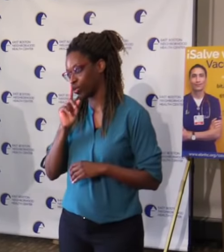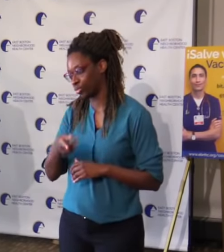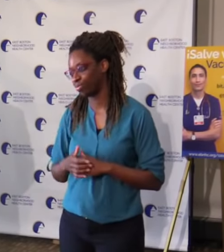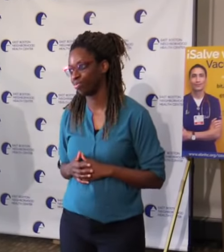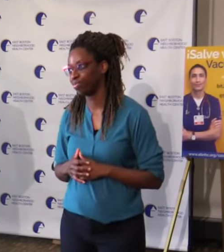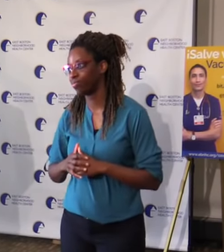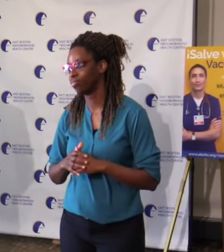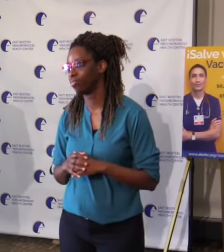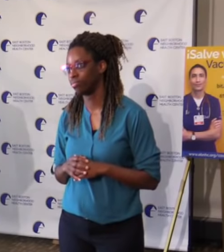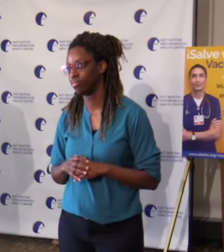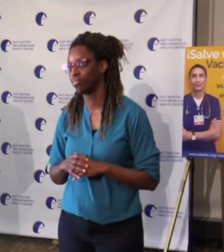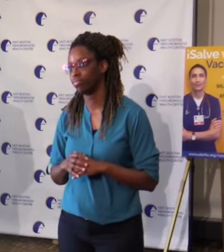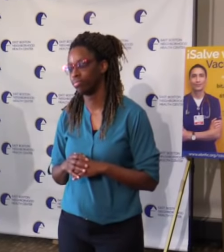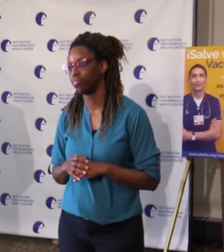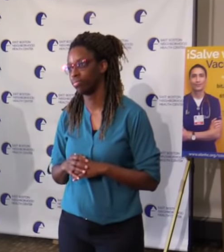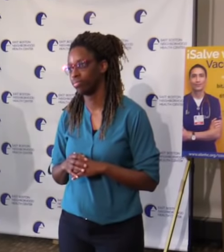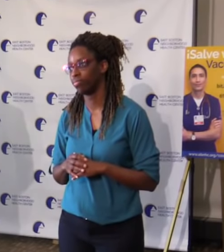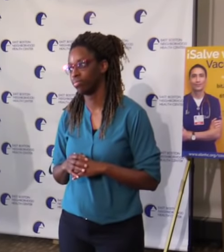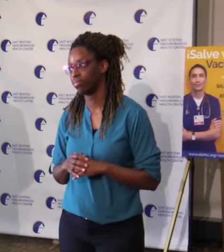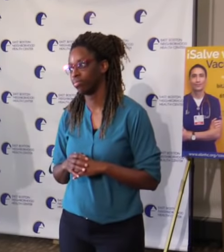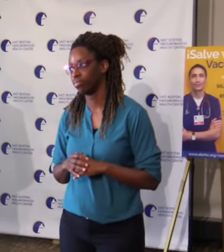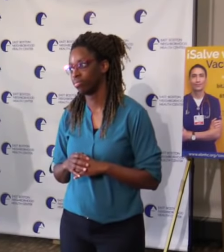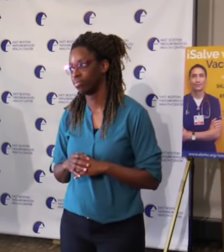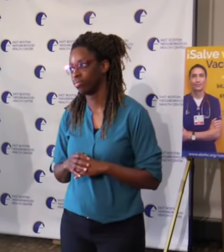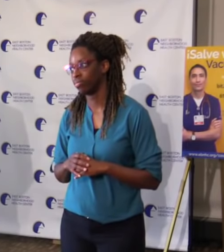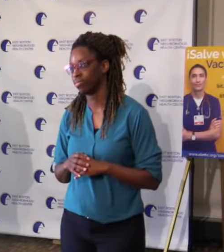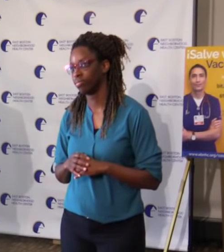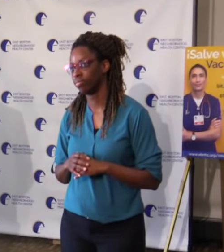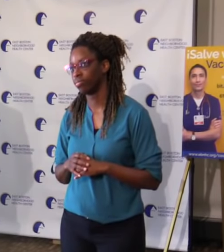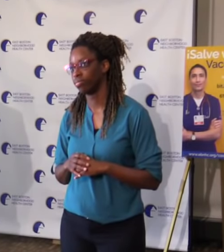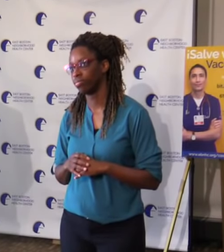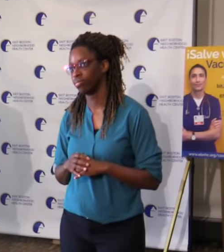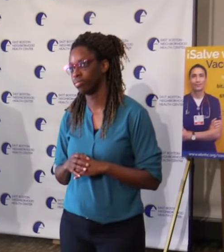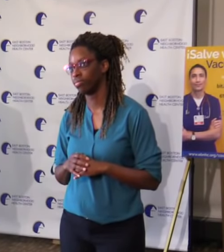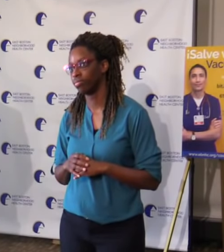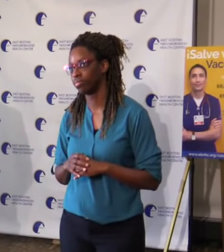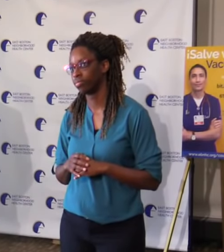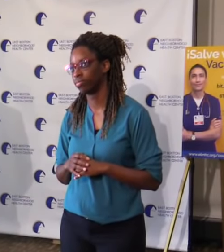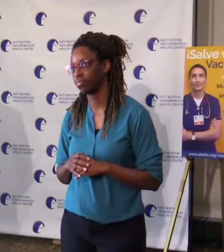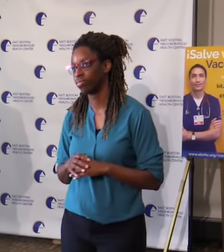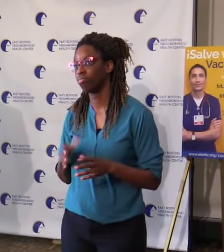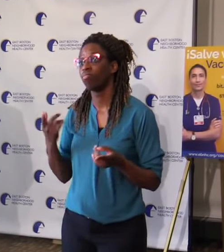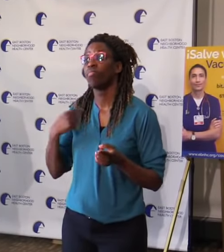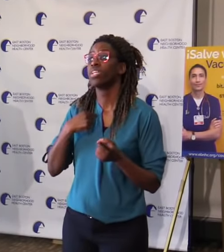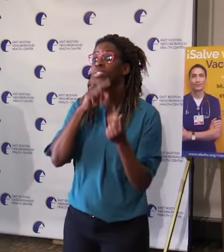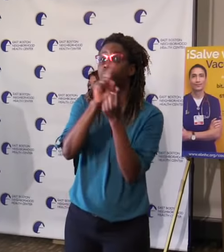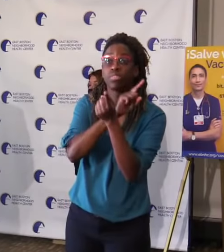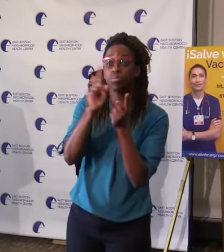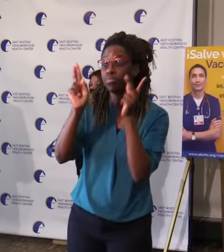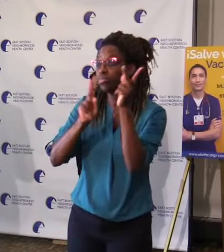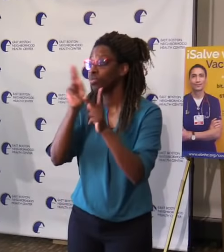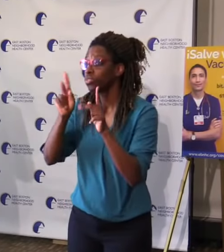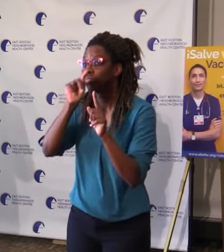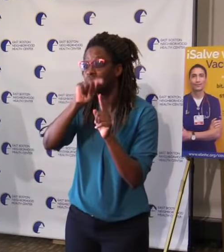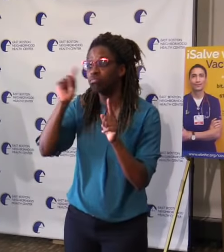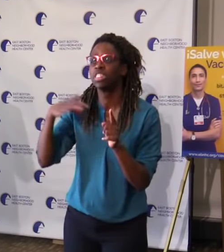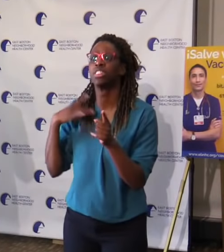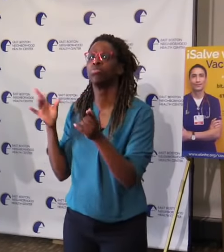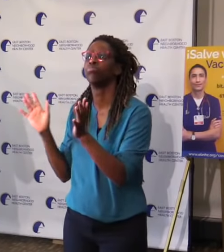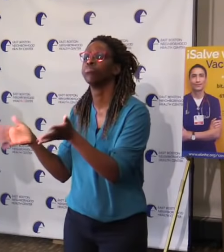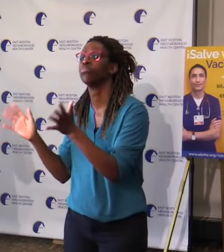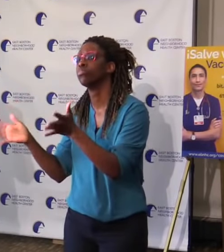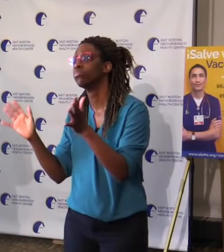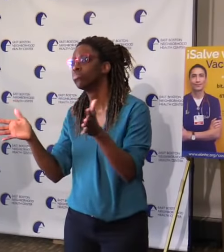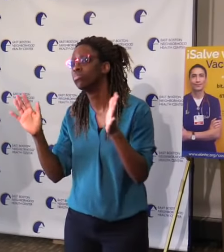a number of conversations with people who've said to us that they are hearing